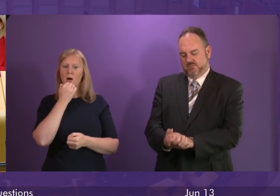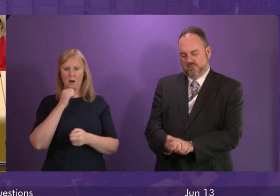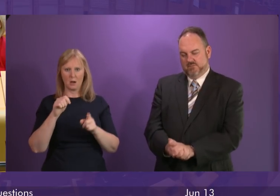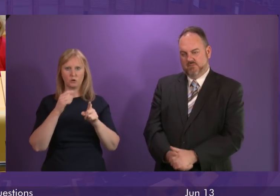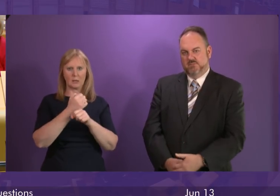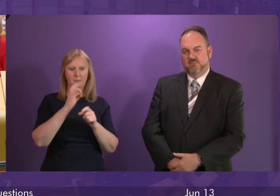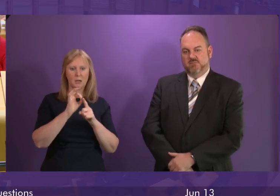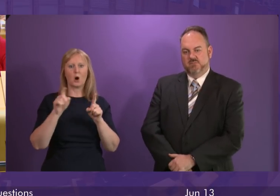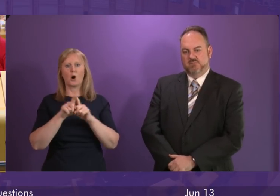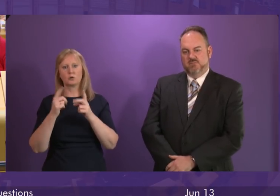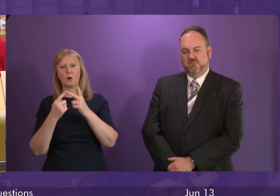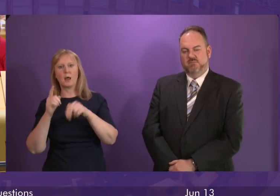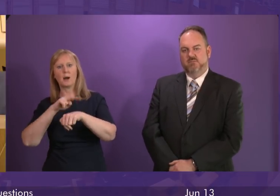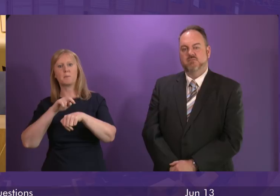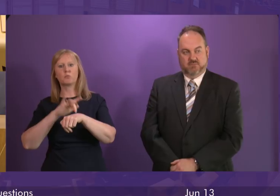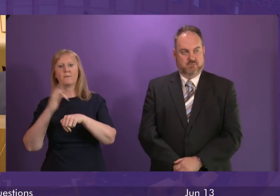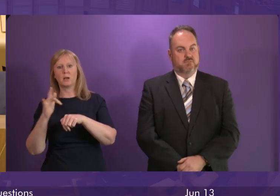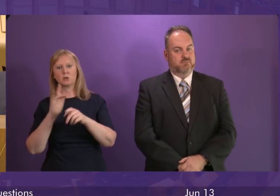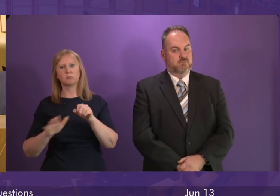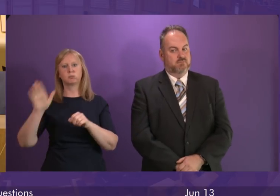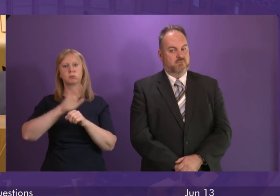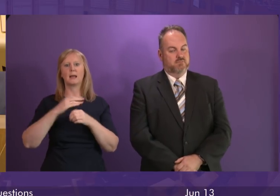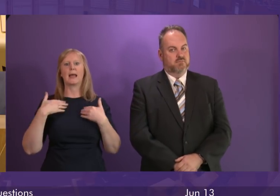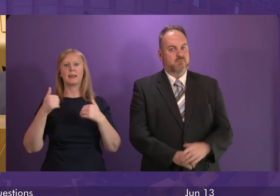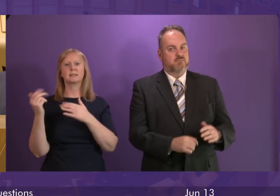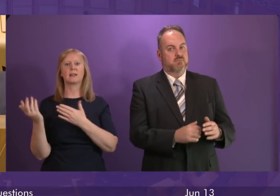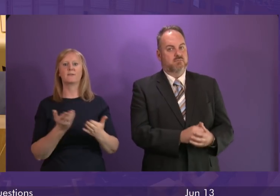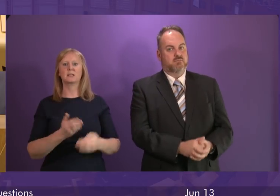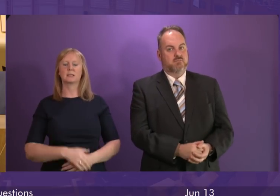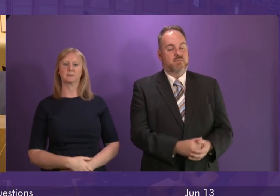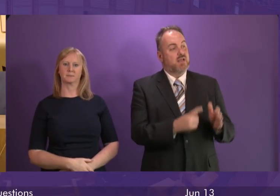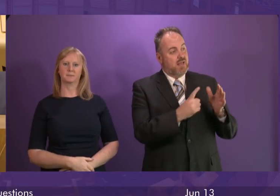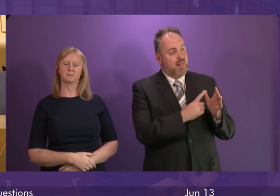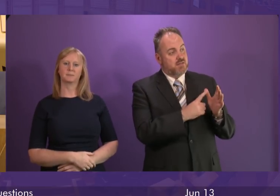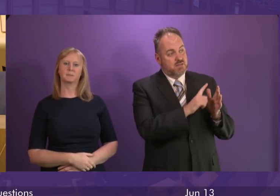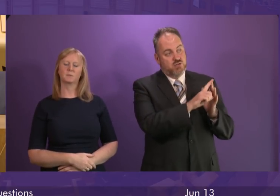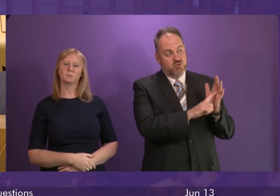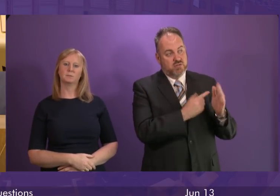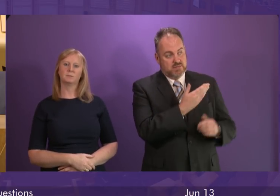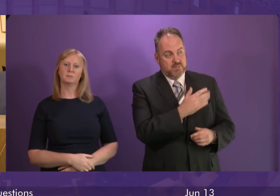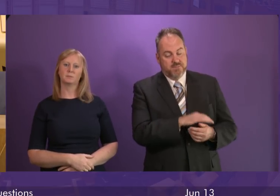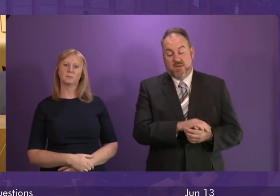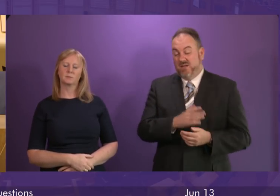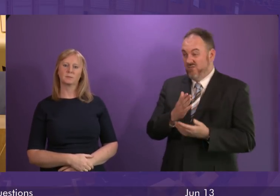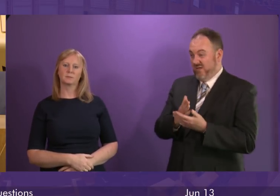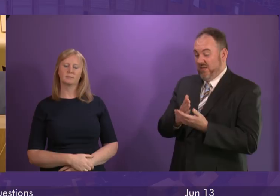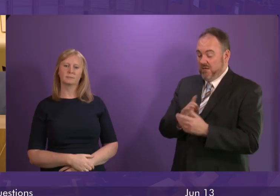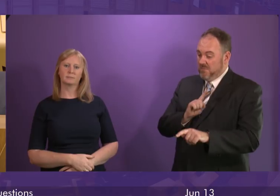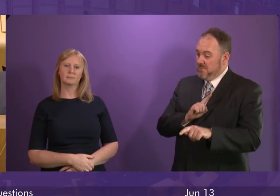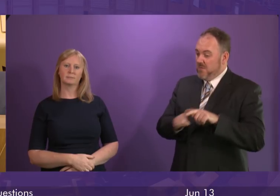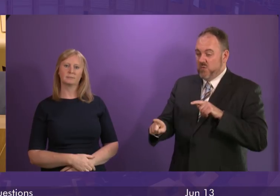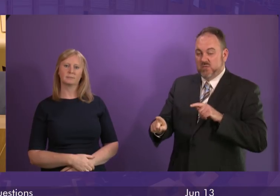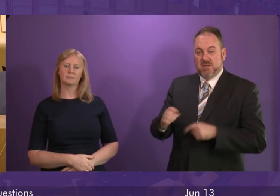into different professions across our health service. Arsene Johnson. The fact is, the overwhelming majority of patient